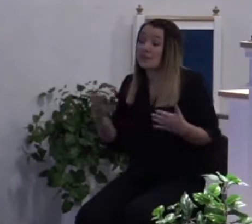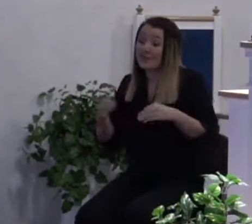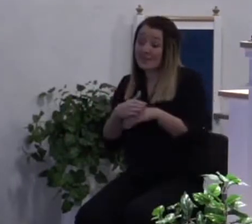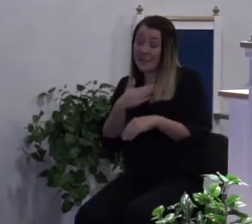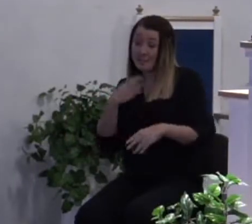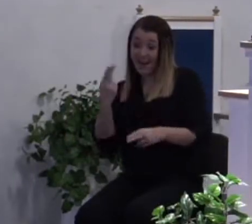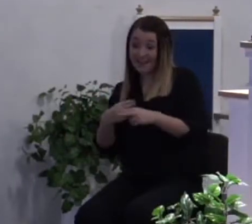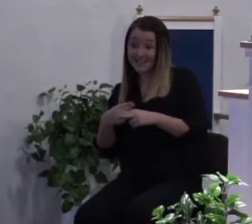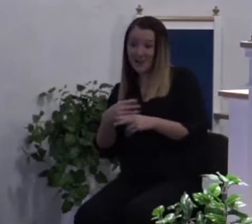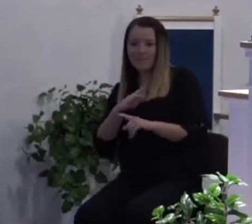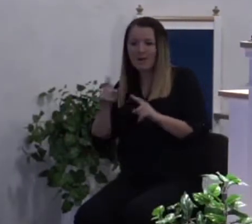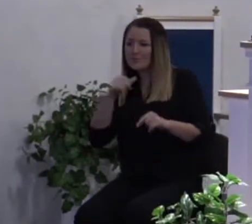didn't do what I asked you to do.